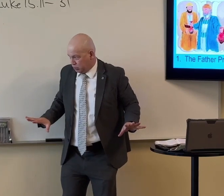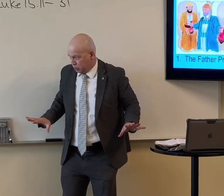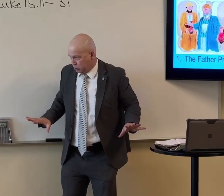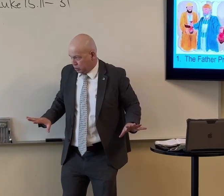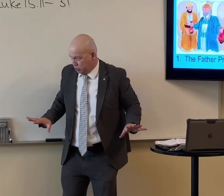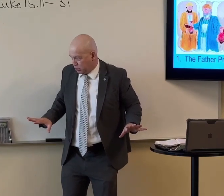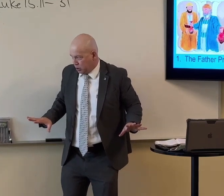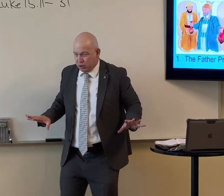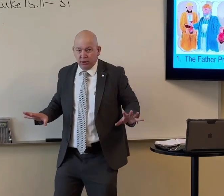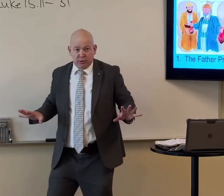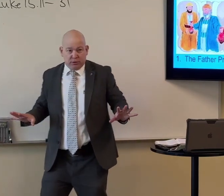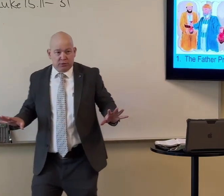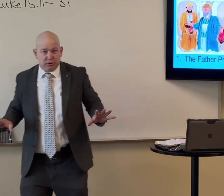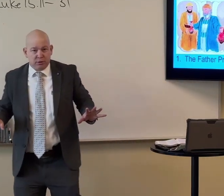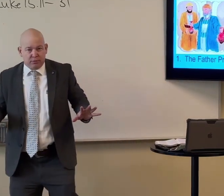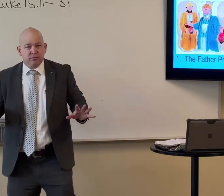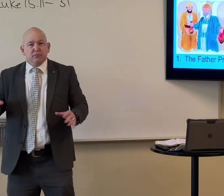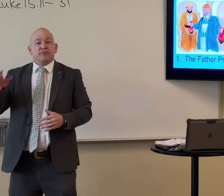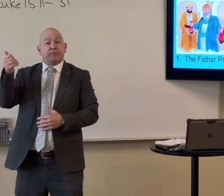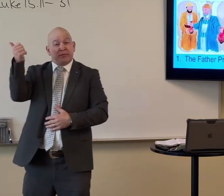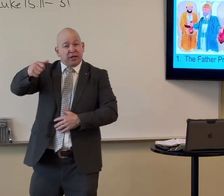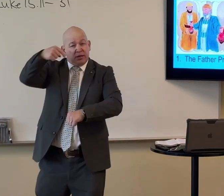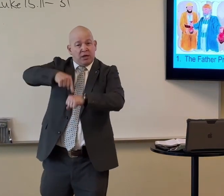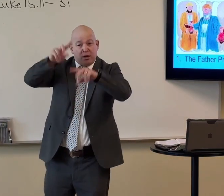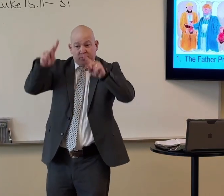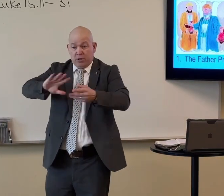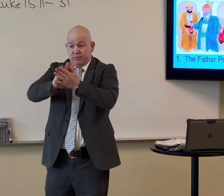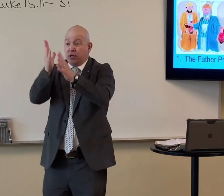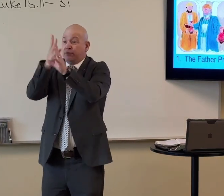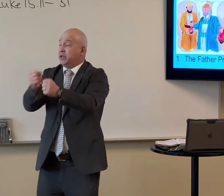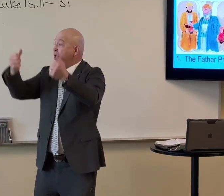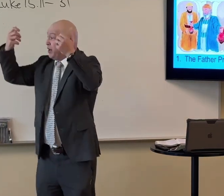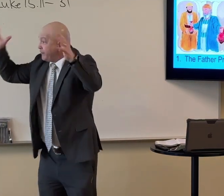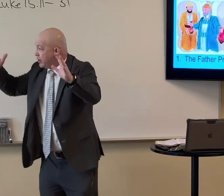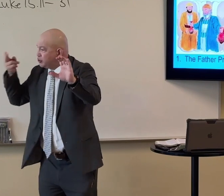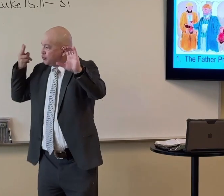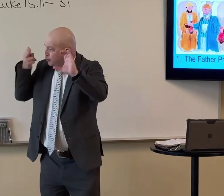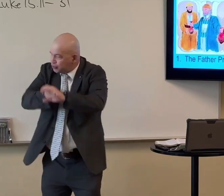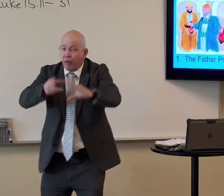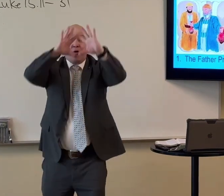His children are never, once you're God's child, you're his forever. You're never lost.